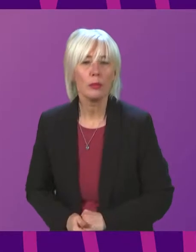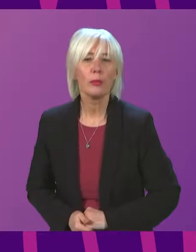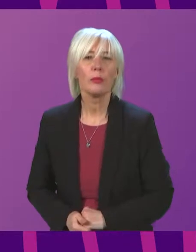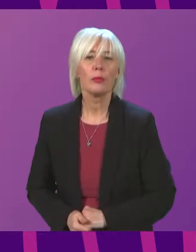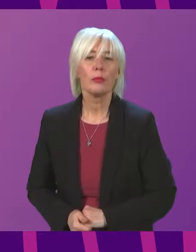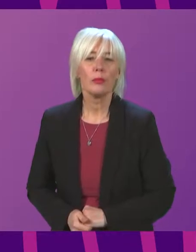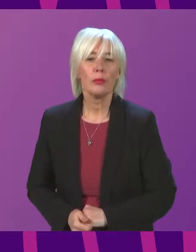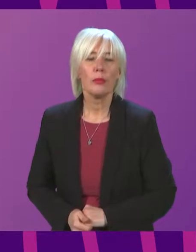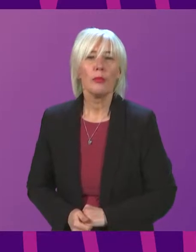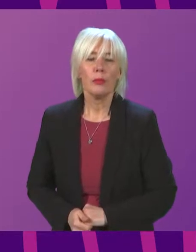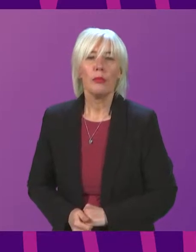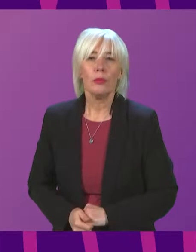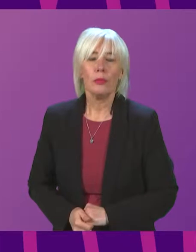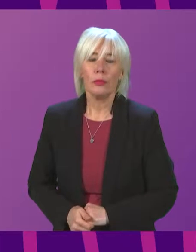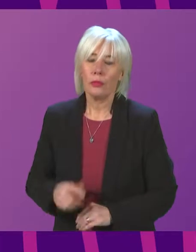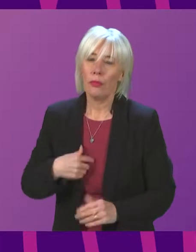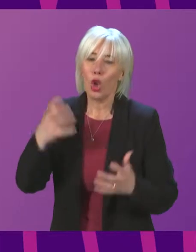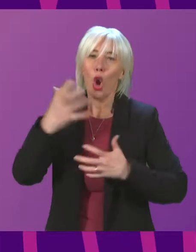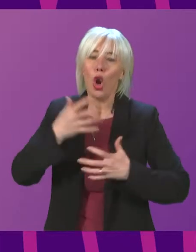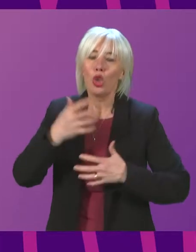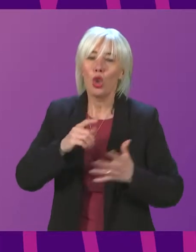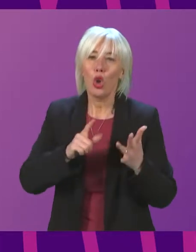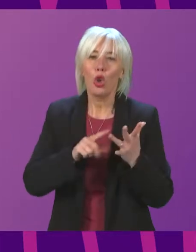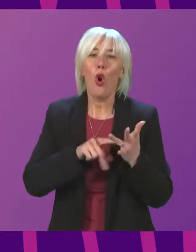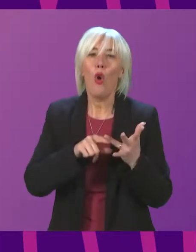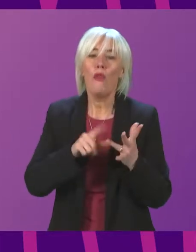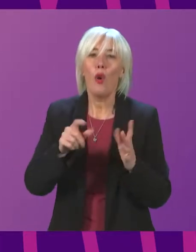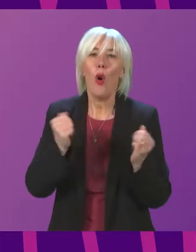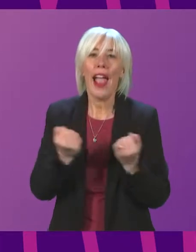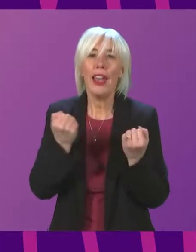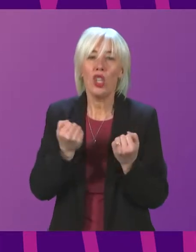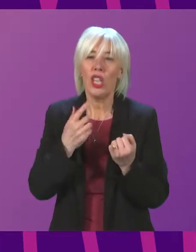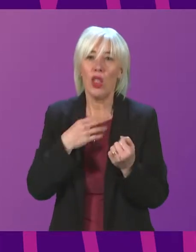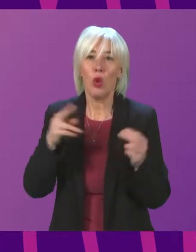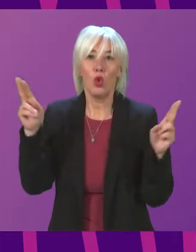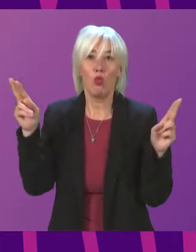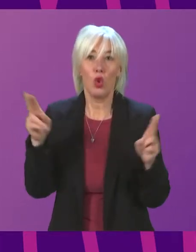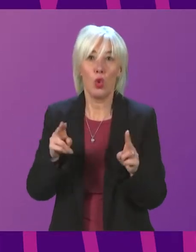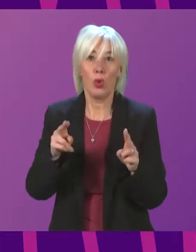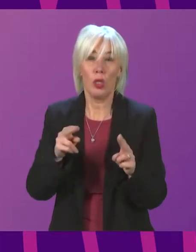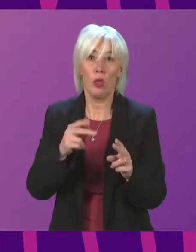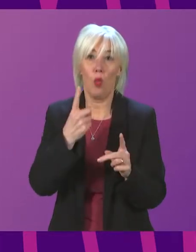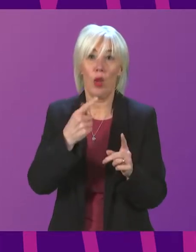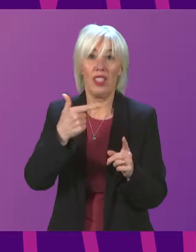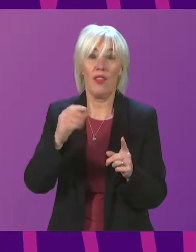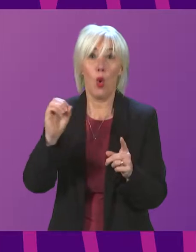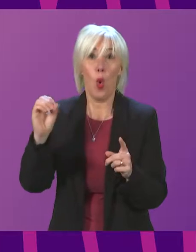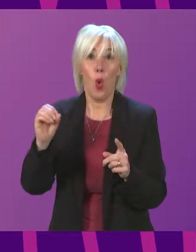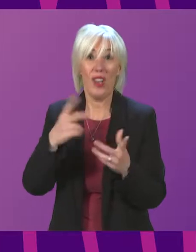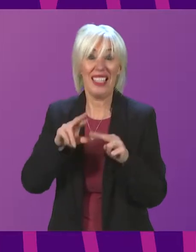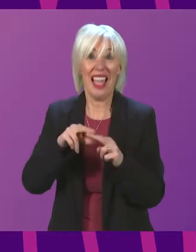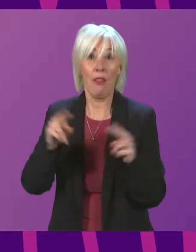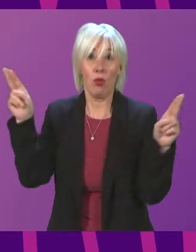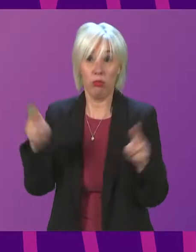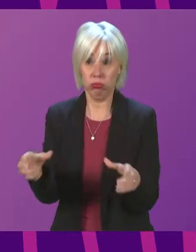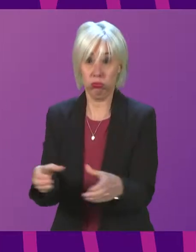I am concerned to learn of Ovo Energy's plans to reduce its workforce by 1,700 across the UK and the